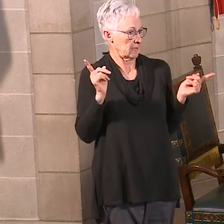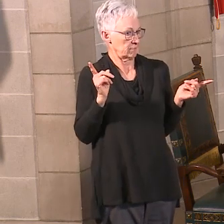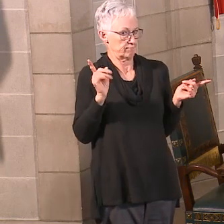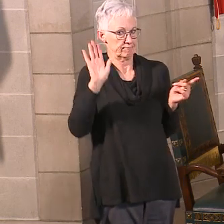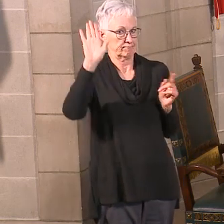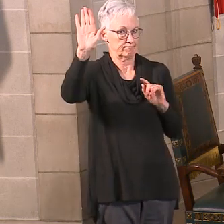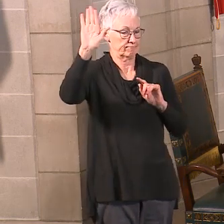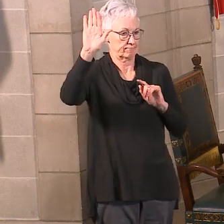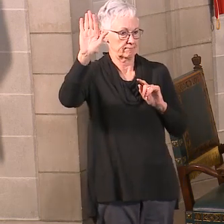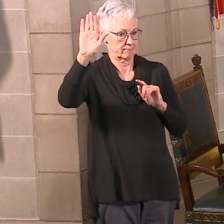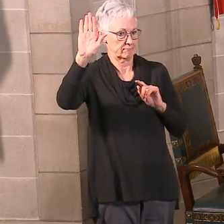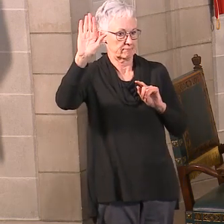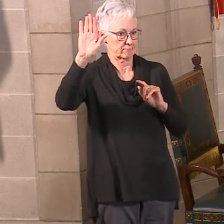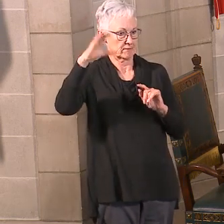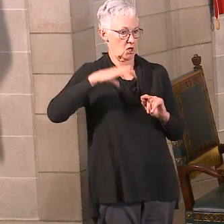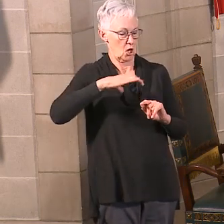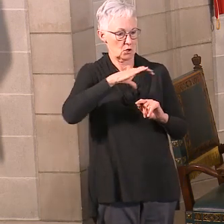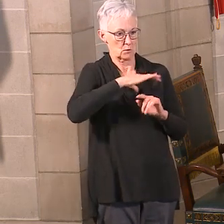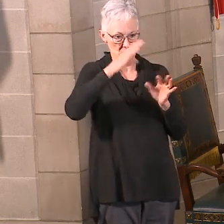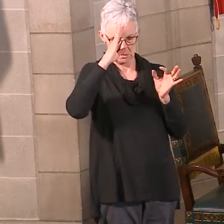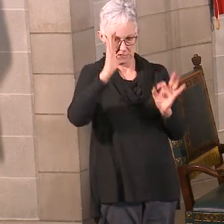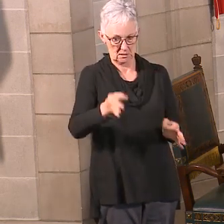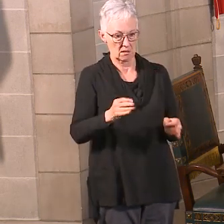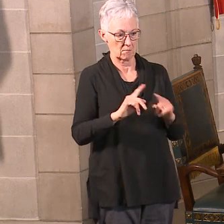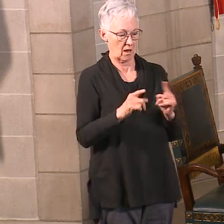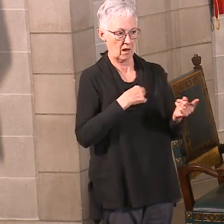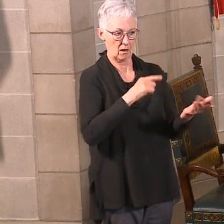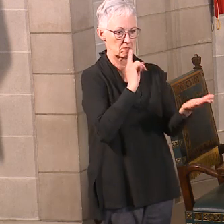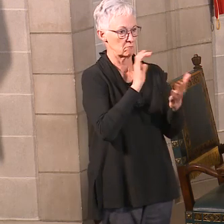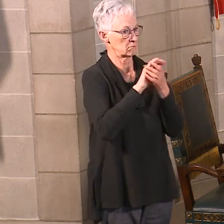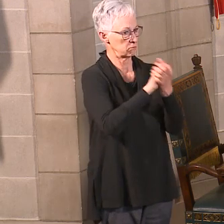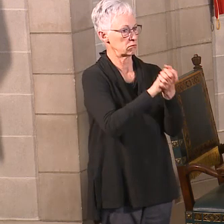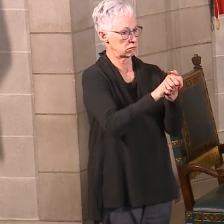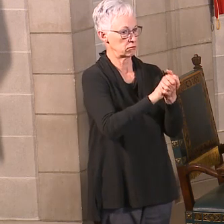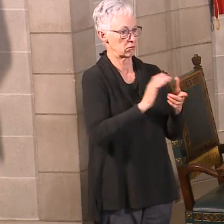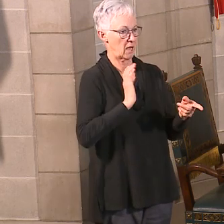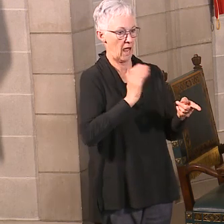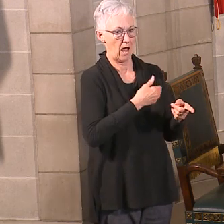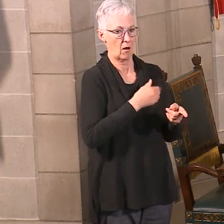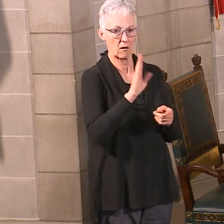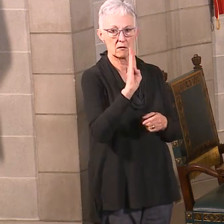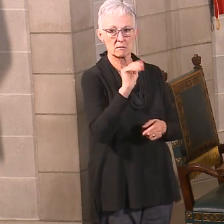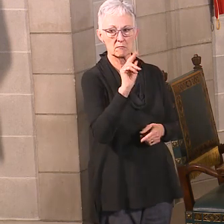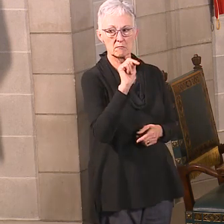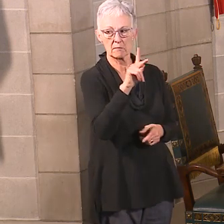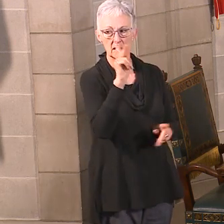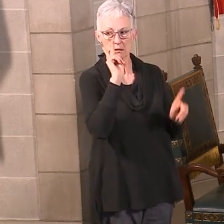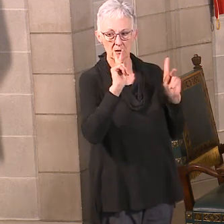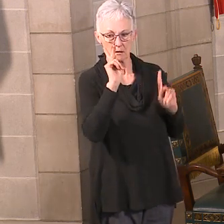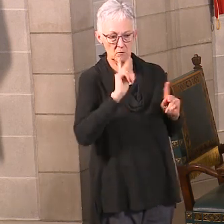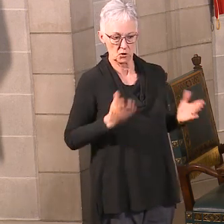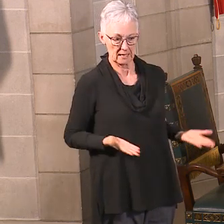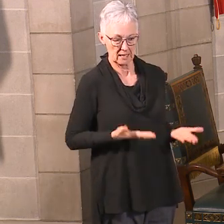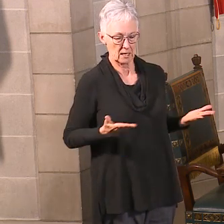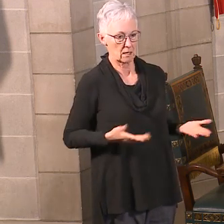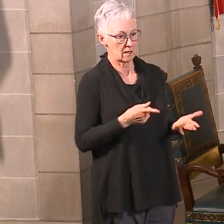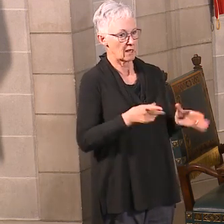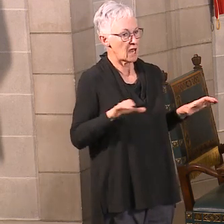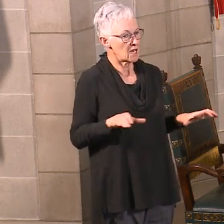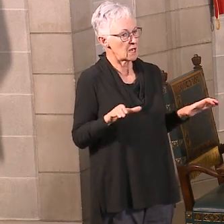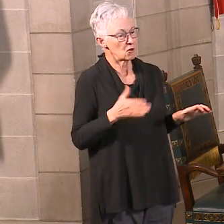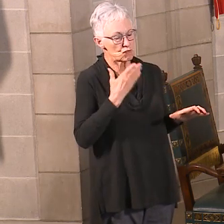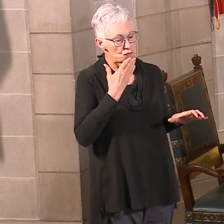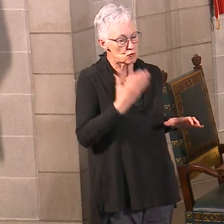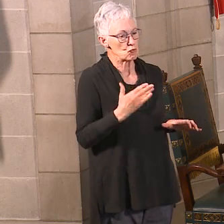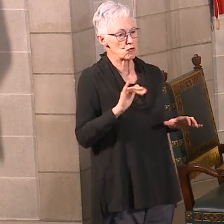But I do, again, want to compliment our bankers here in the state, because even though it's a federal program, it's implemented through our community banks. And they did a fantastic job